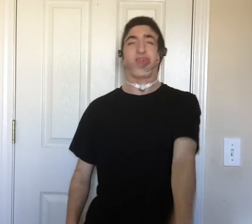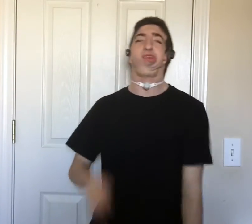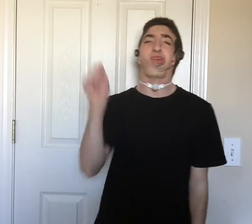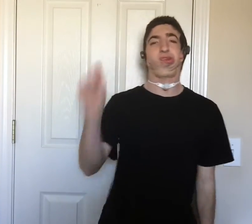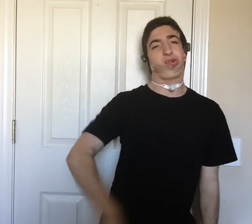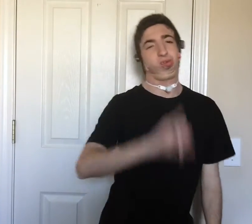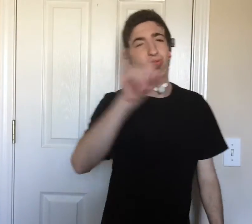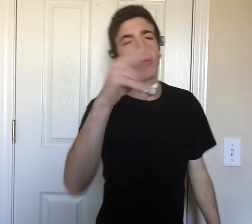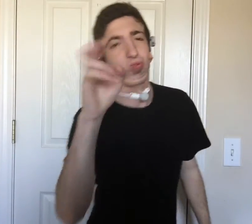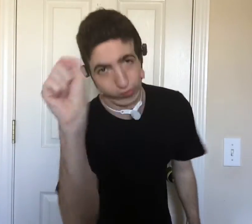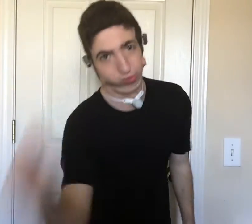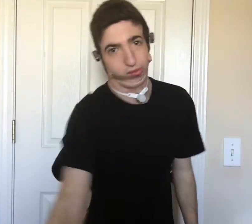Jones.